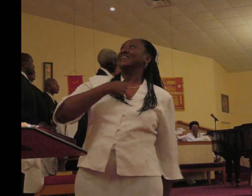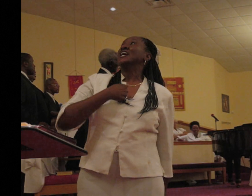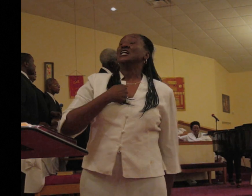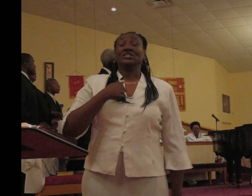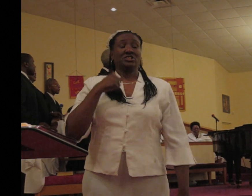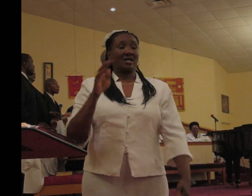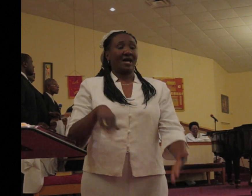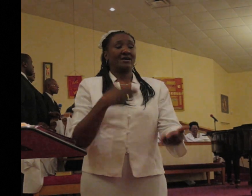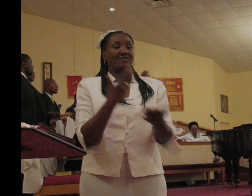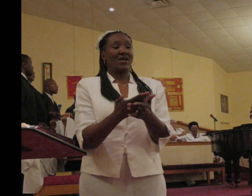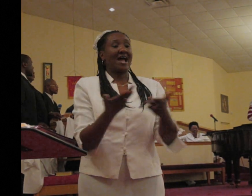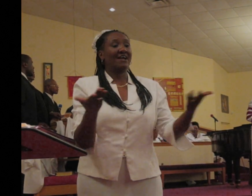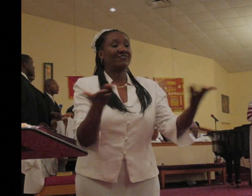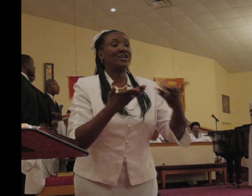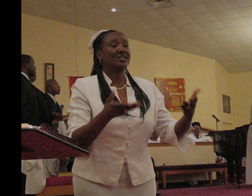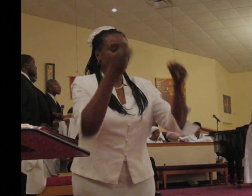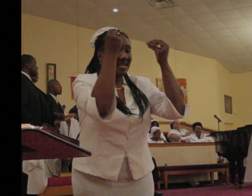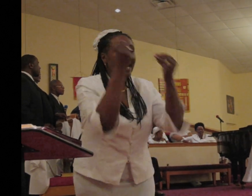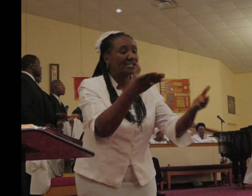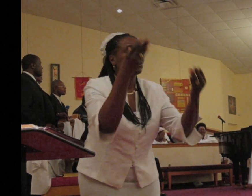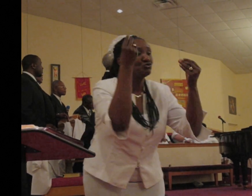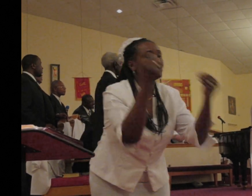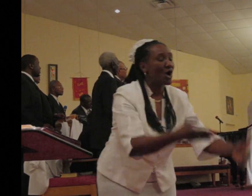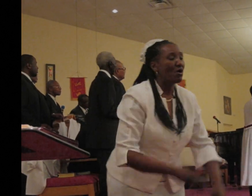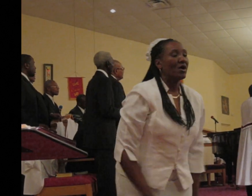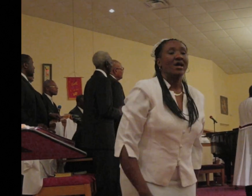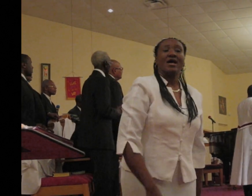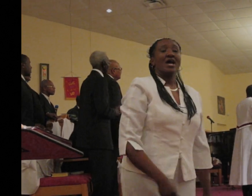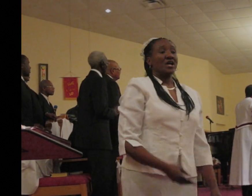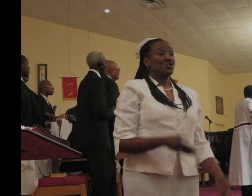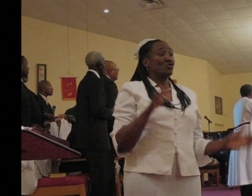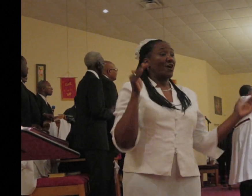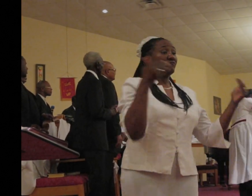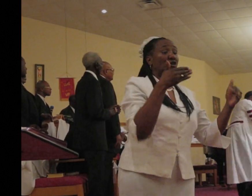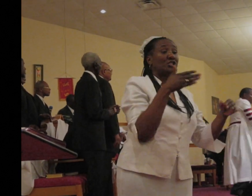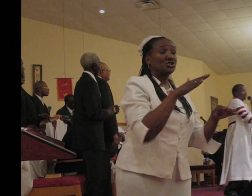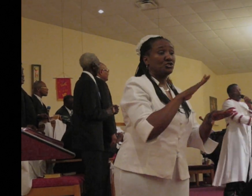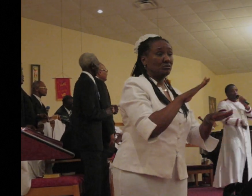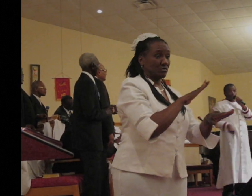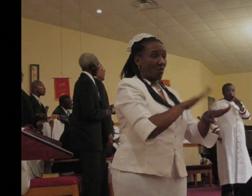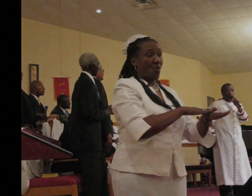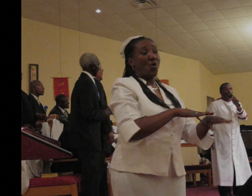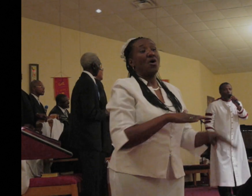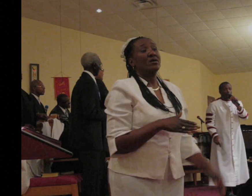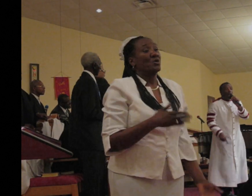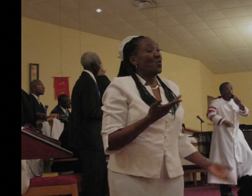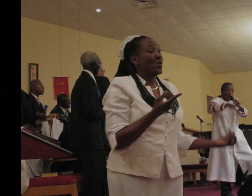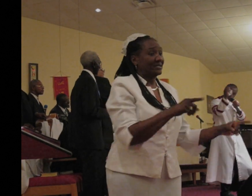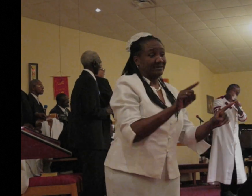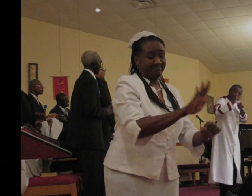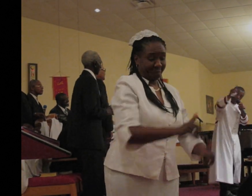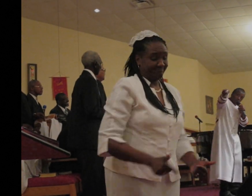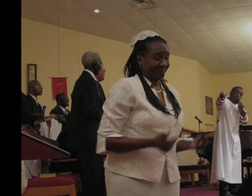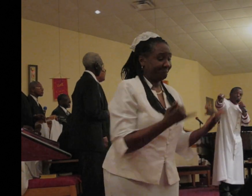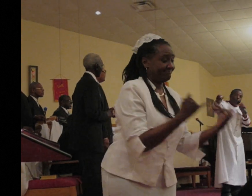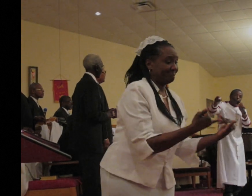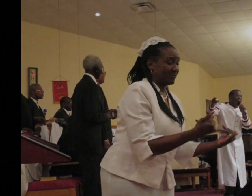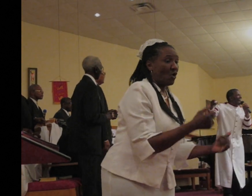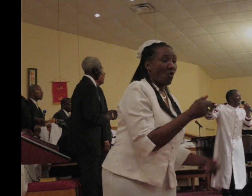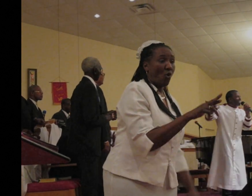to let you know. You can put your mind on what you're going through. Or you can put your mind